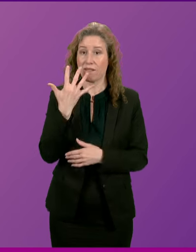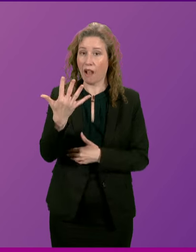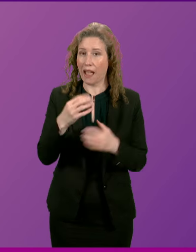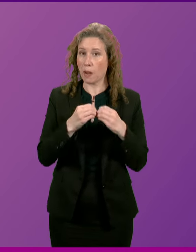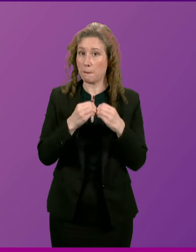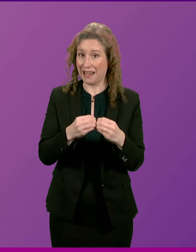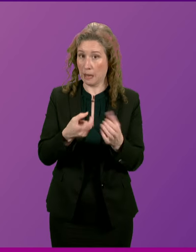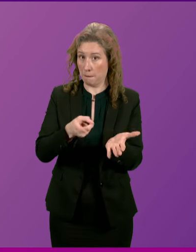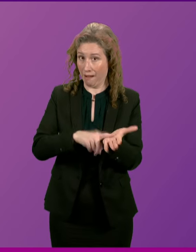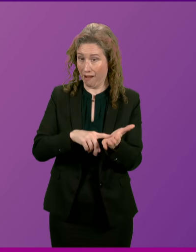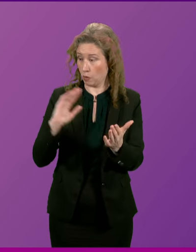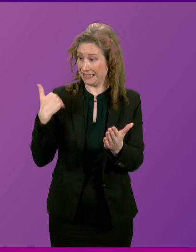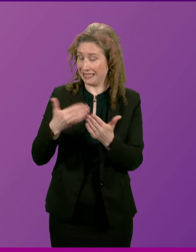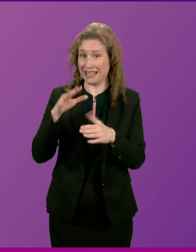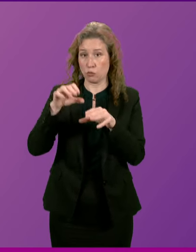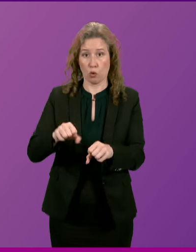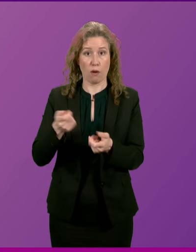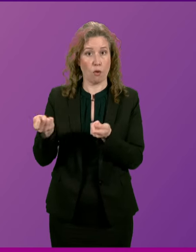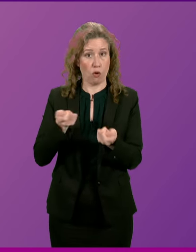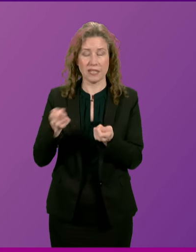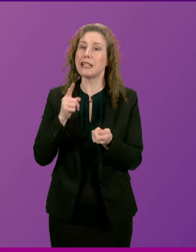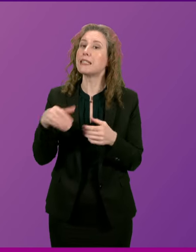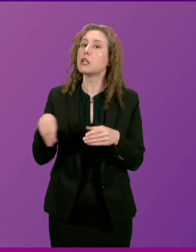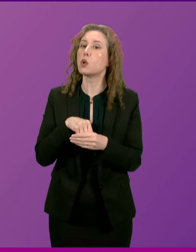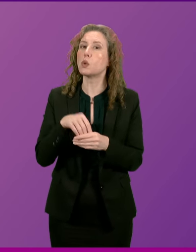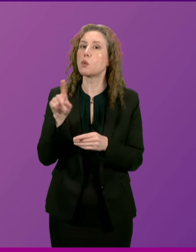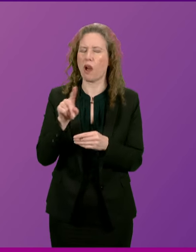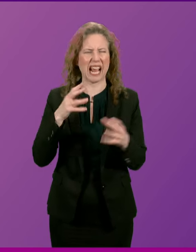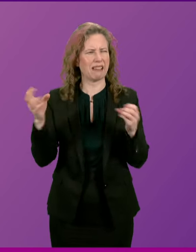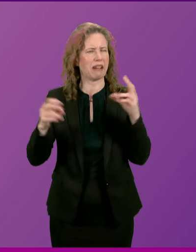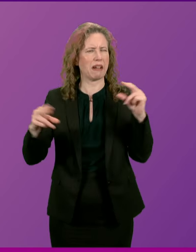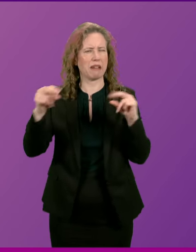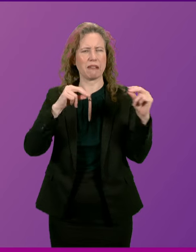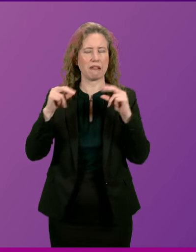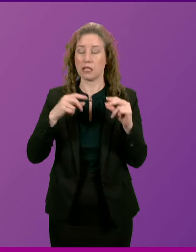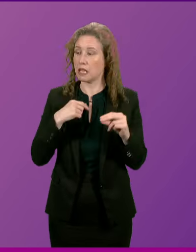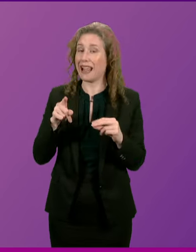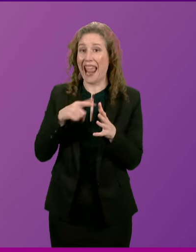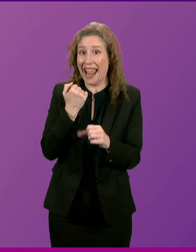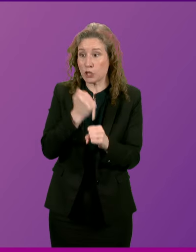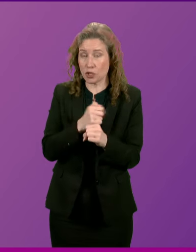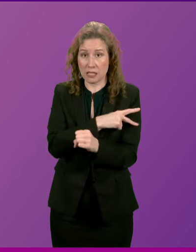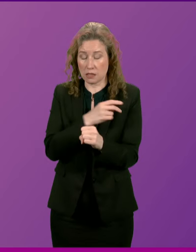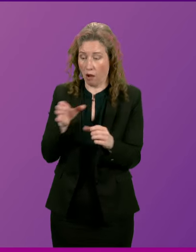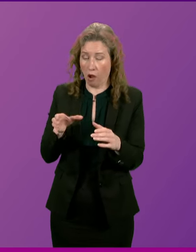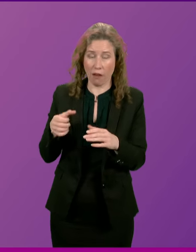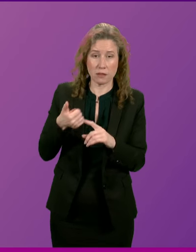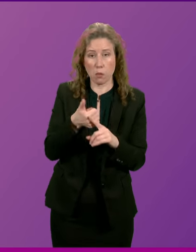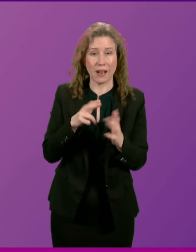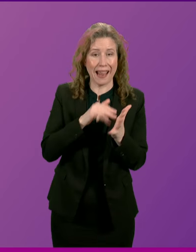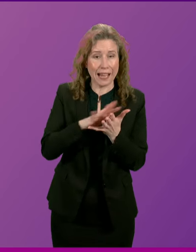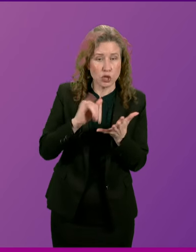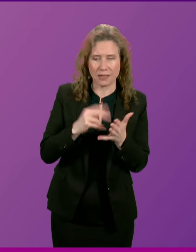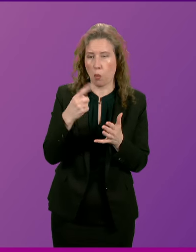since they came to office. That includes agency spend costing the NHS over £1.6 billion,